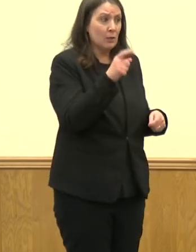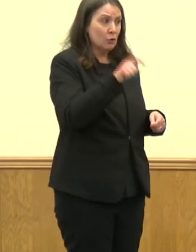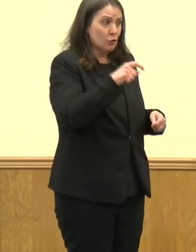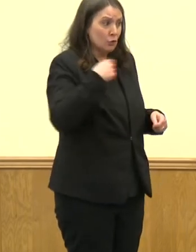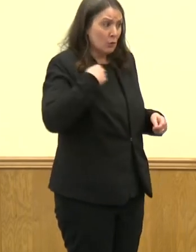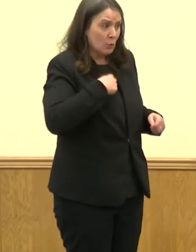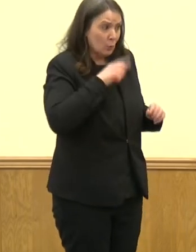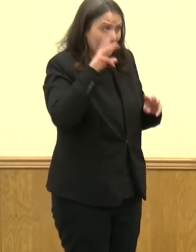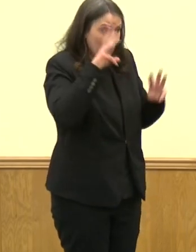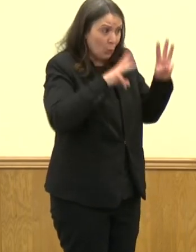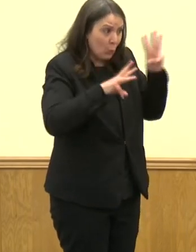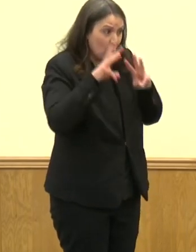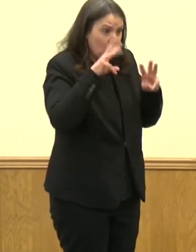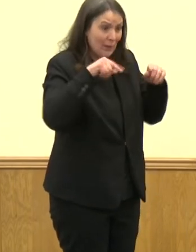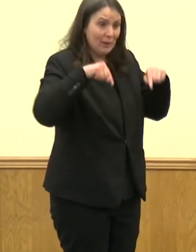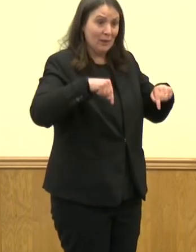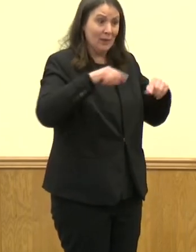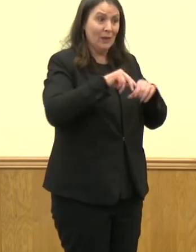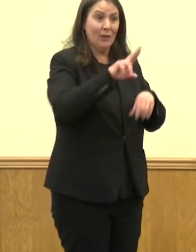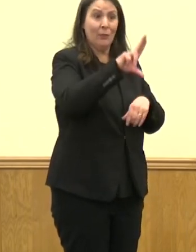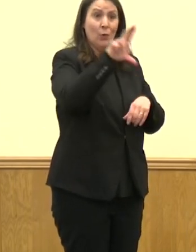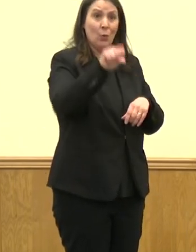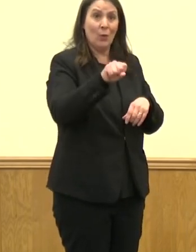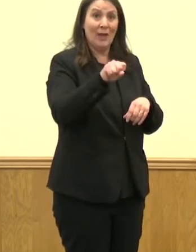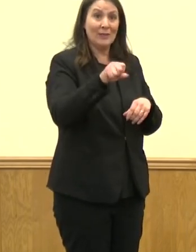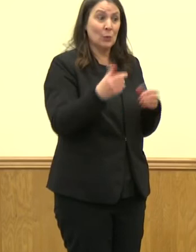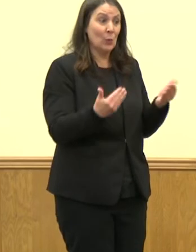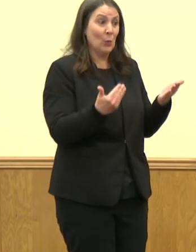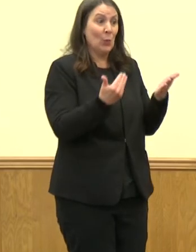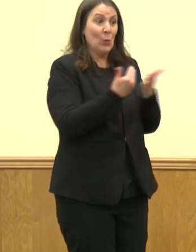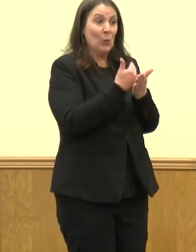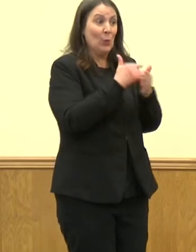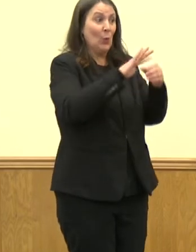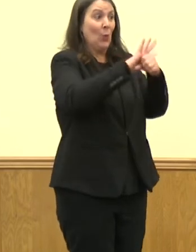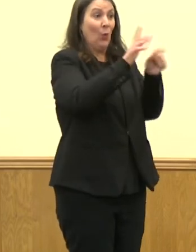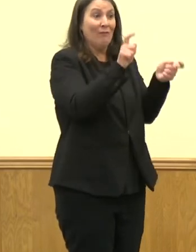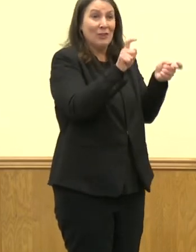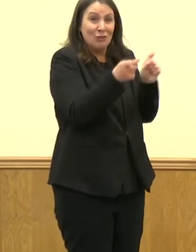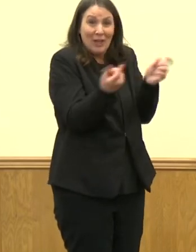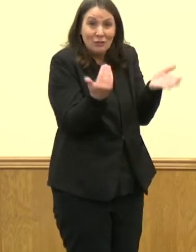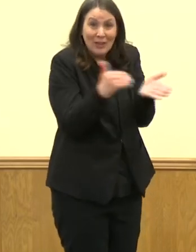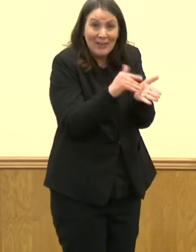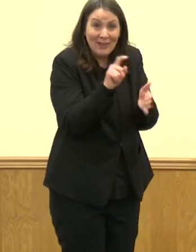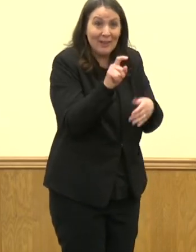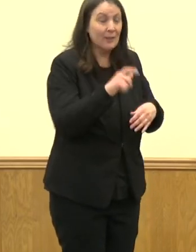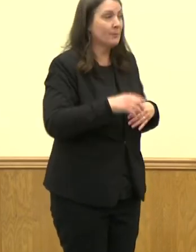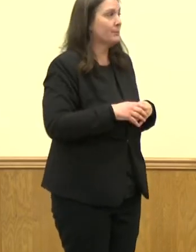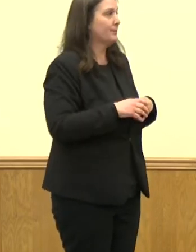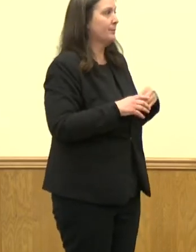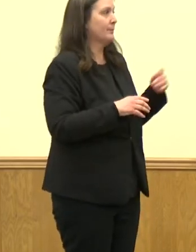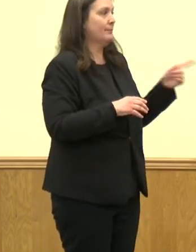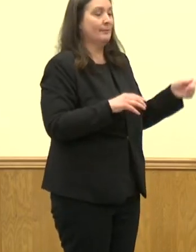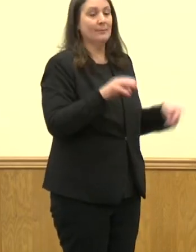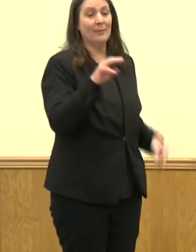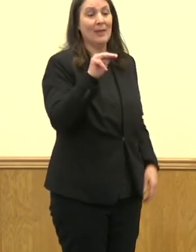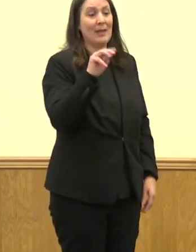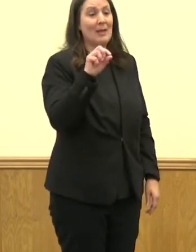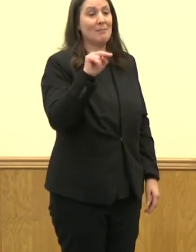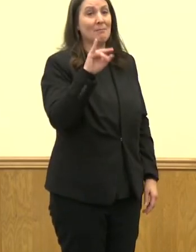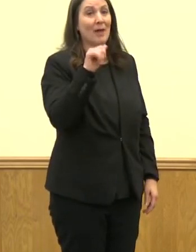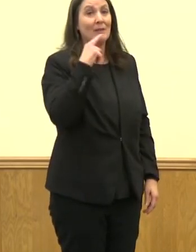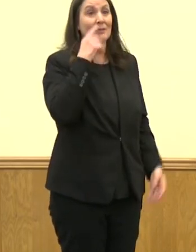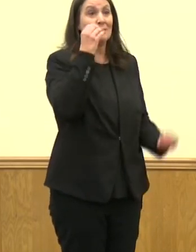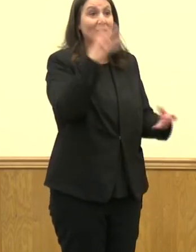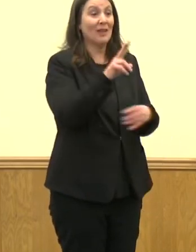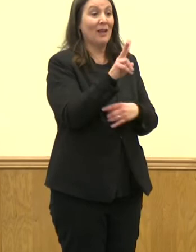like in our own country that managed to pop up that we should kind of have on our radar? So with a virus, you're going to always have variants. That's what viruses